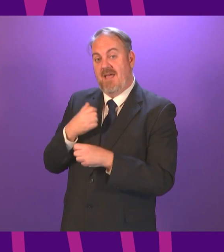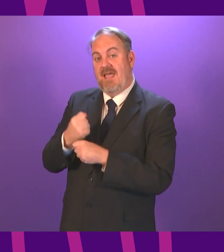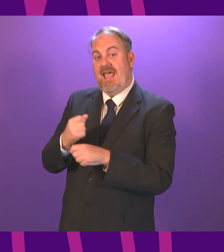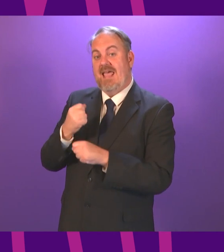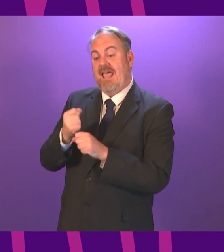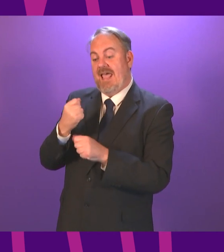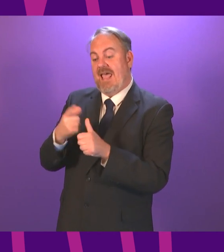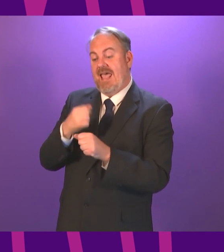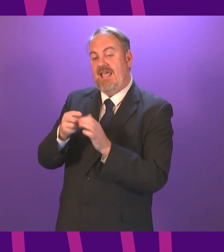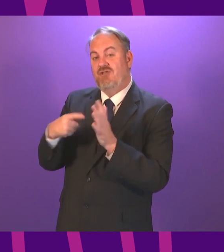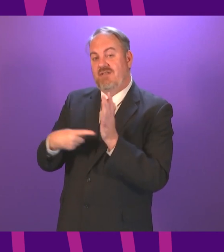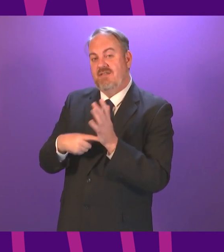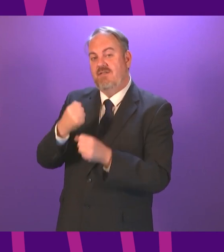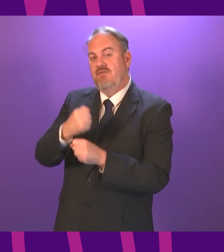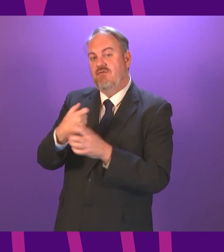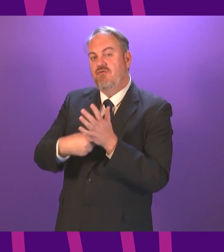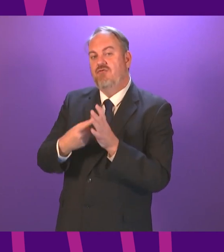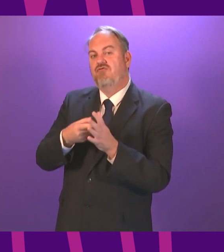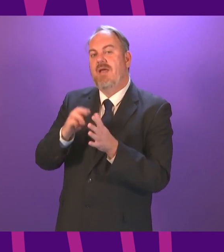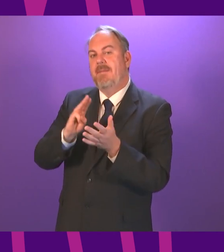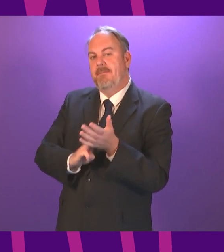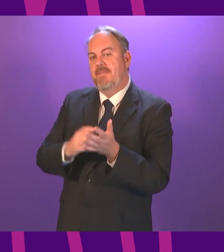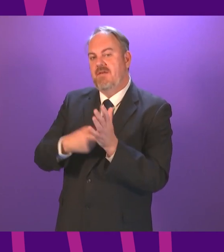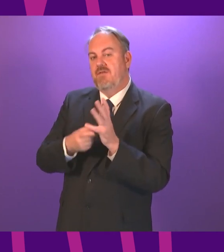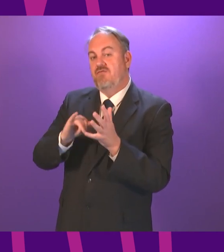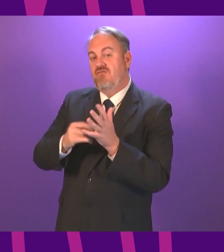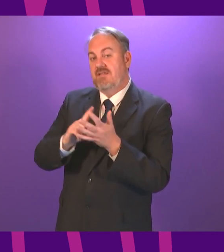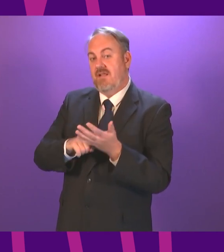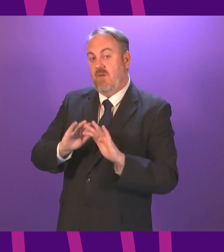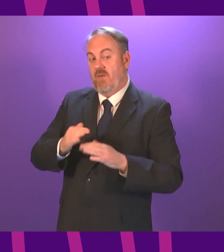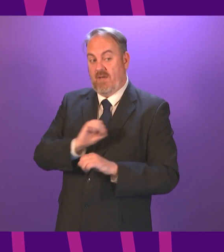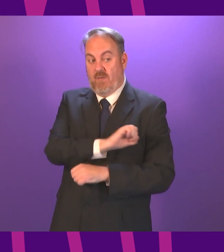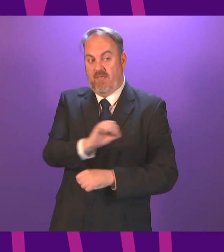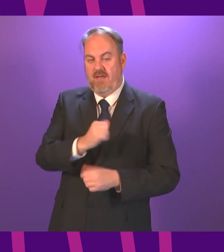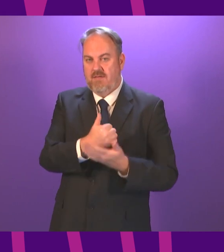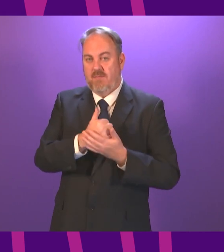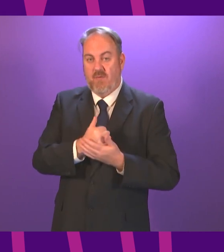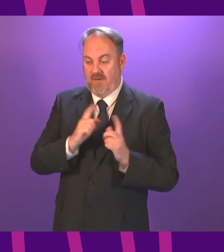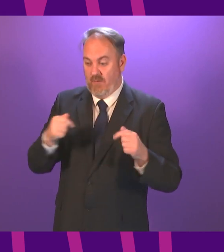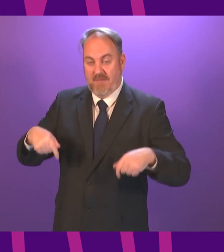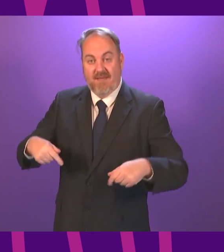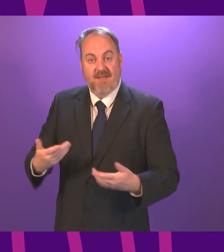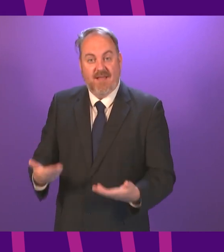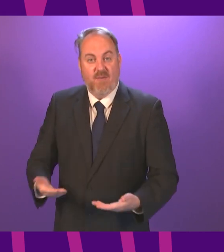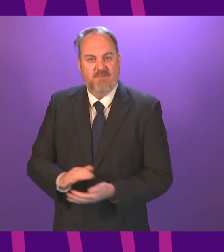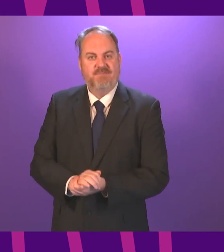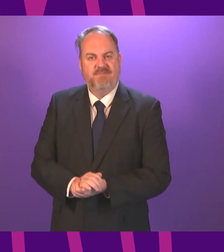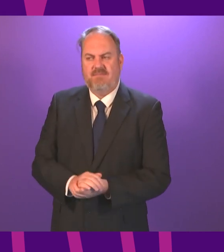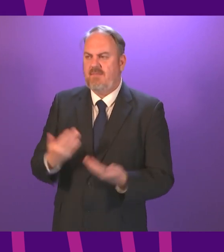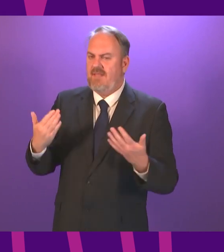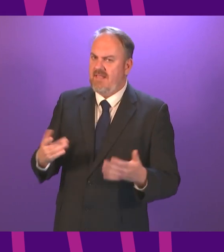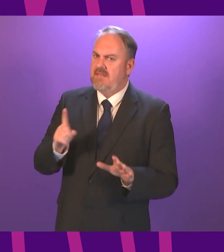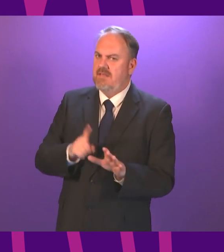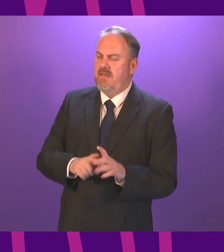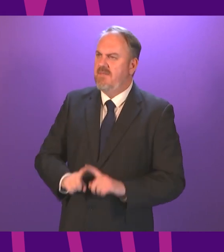for their phenomenal efforts. I wouldn't be here without all of them. This has been a year like